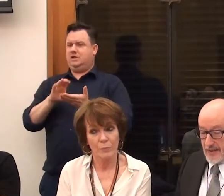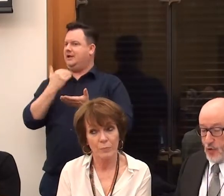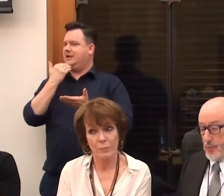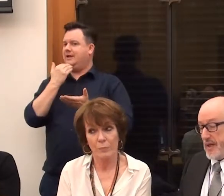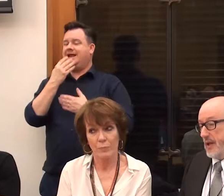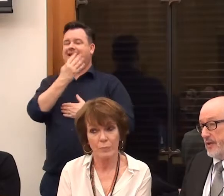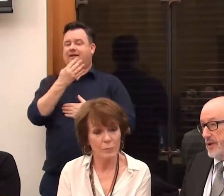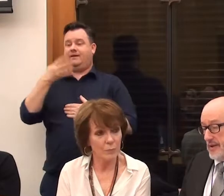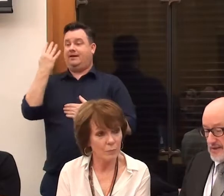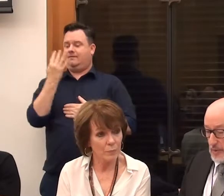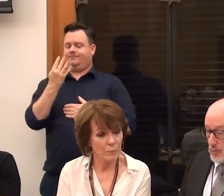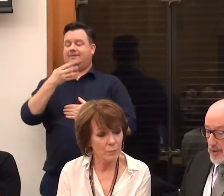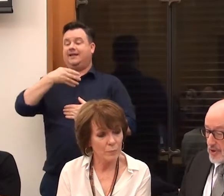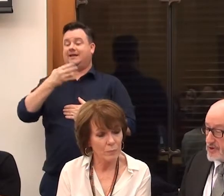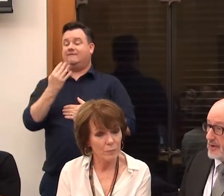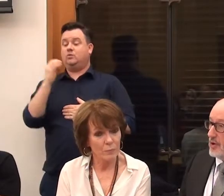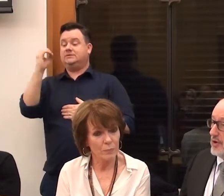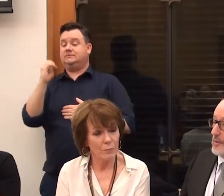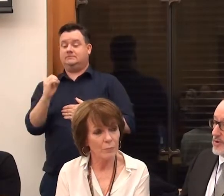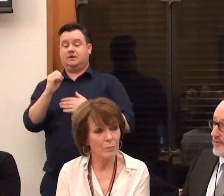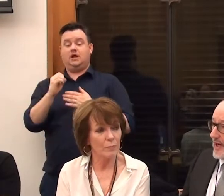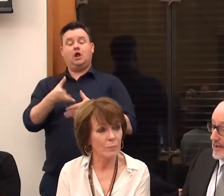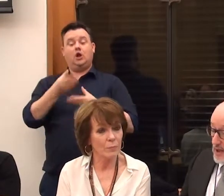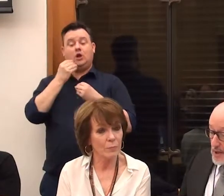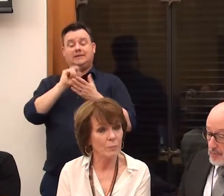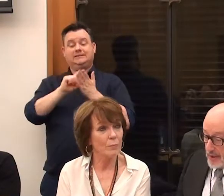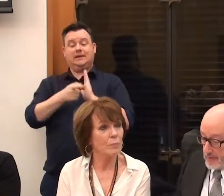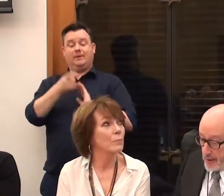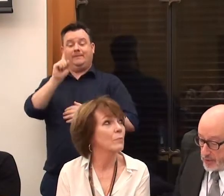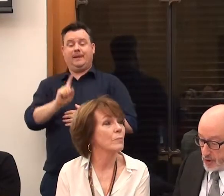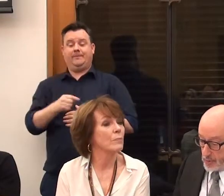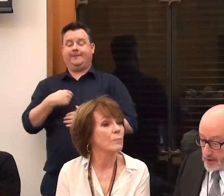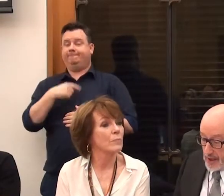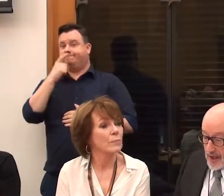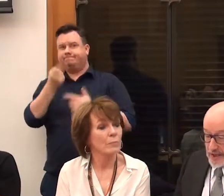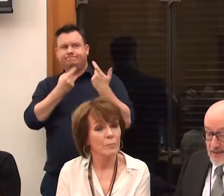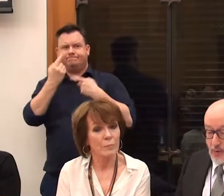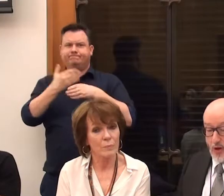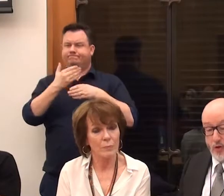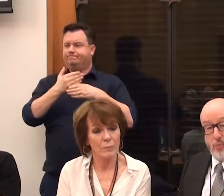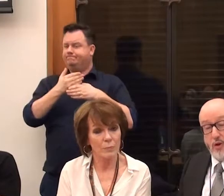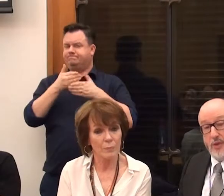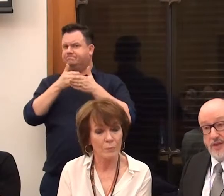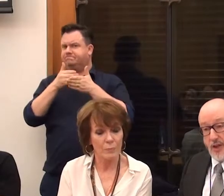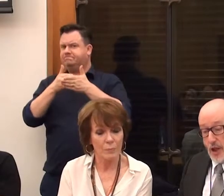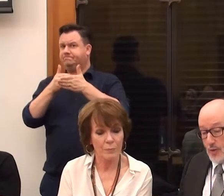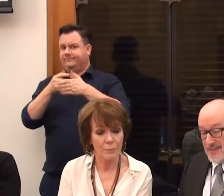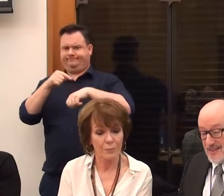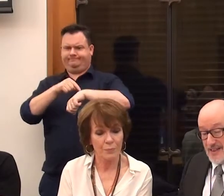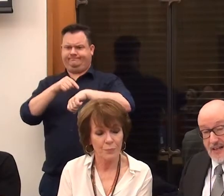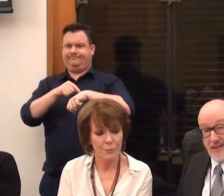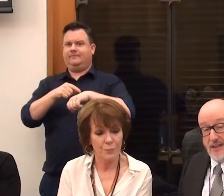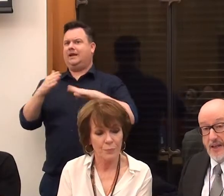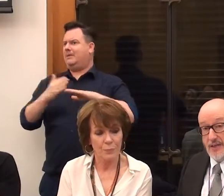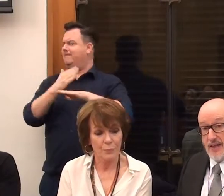Ninety-four percent of learning disabled people are still unable to find meaningful employment, at a time when unemployment is the lowest